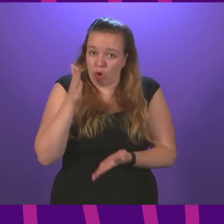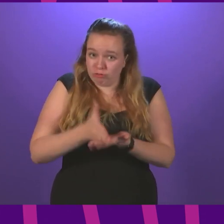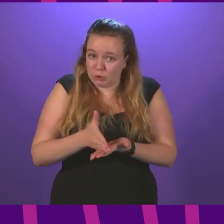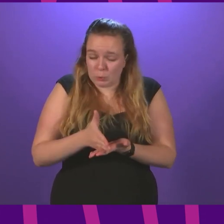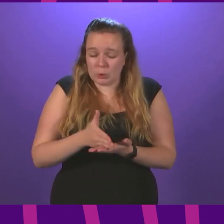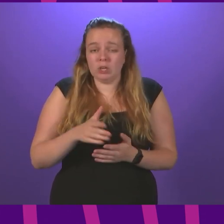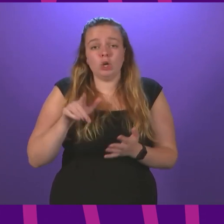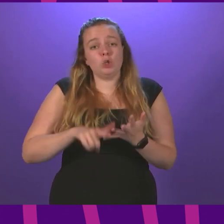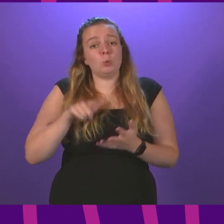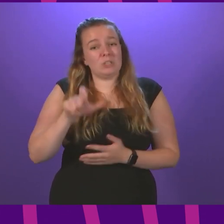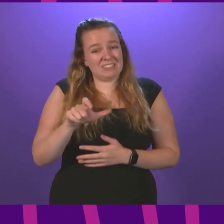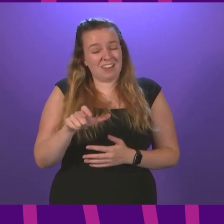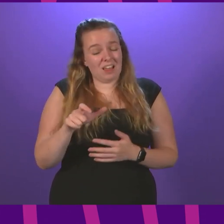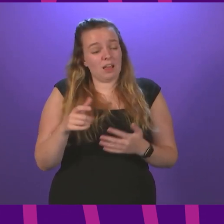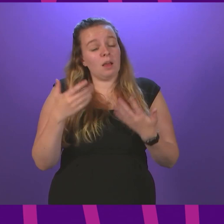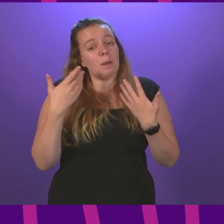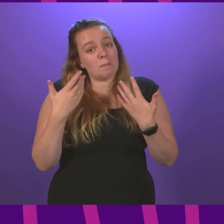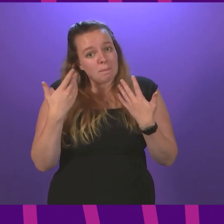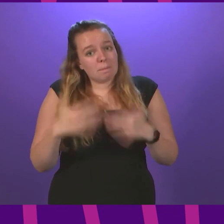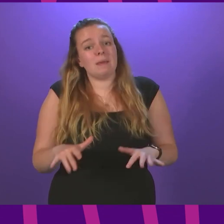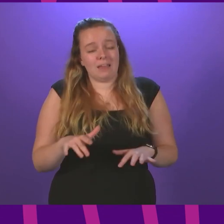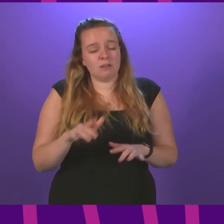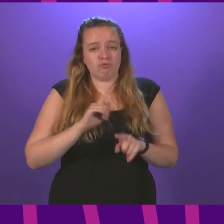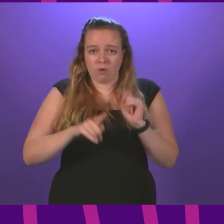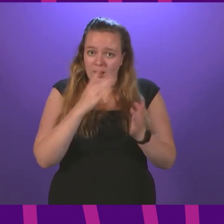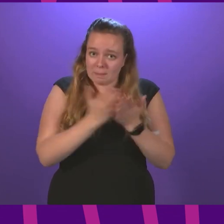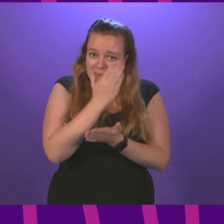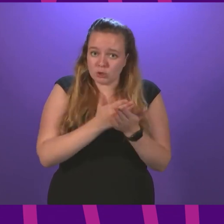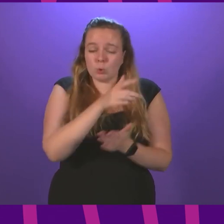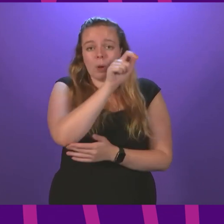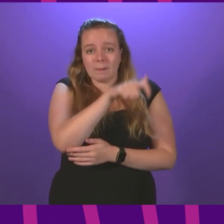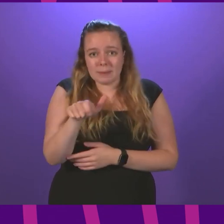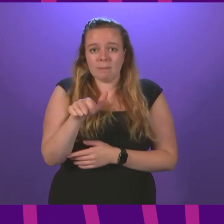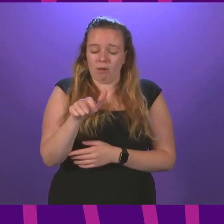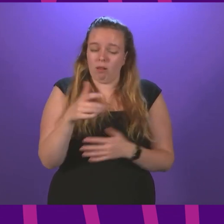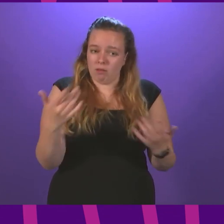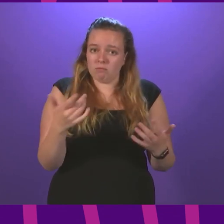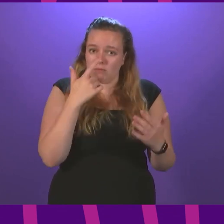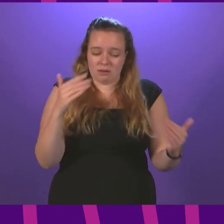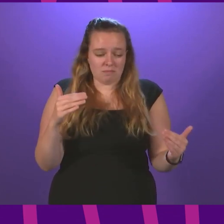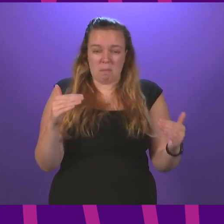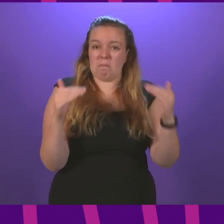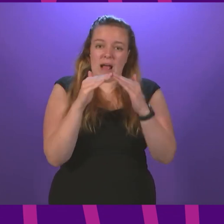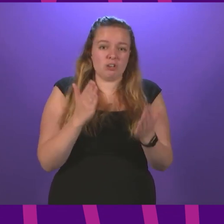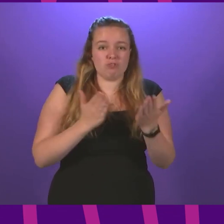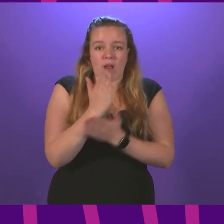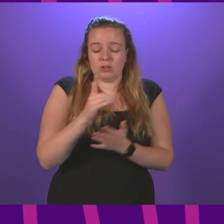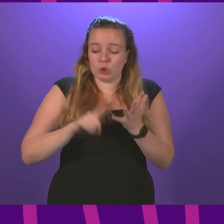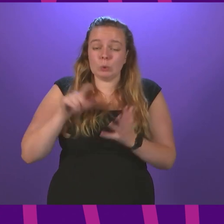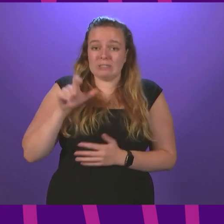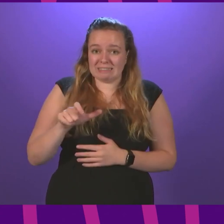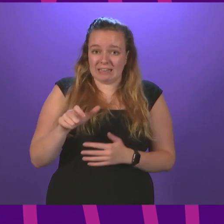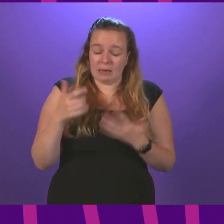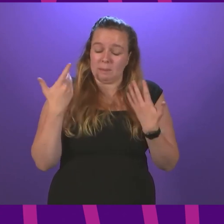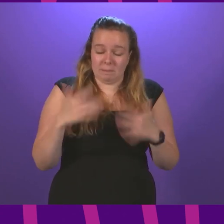Universal credit has had the opportunity to ensure that people simply match the reality. Universal credit has